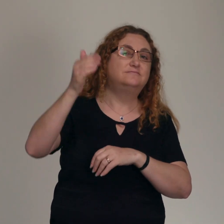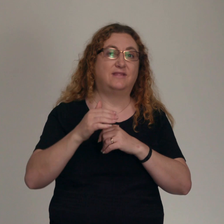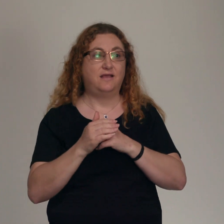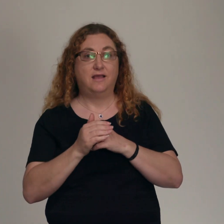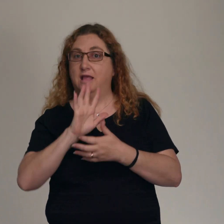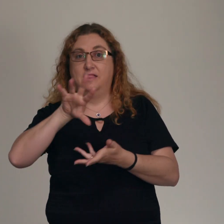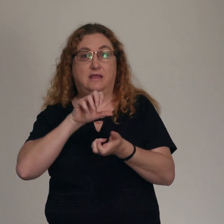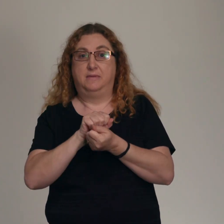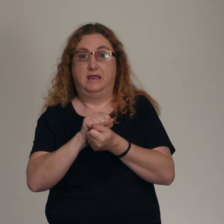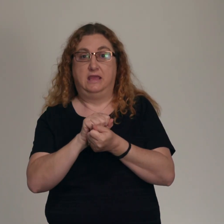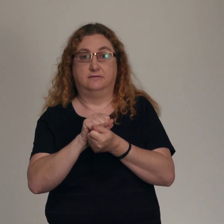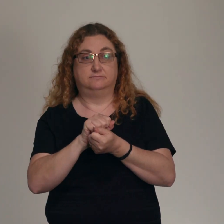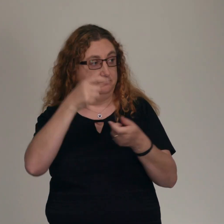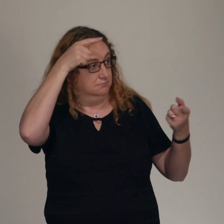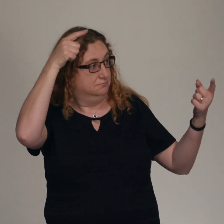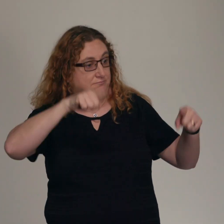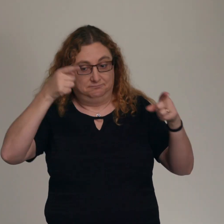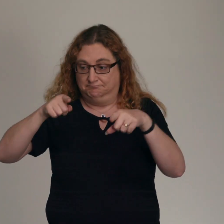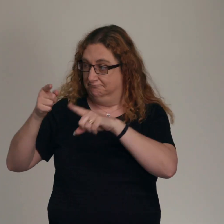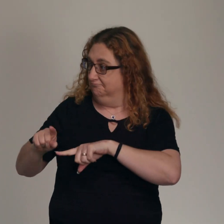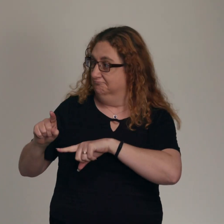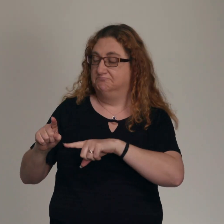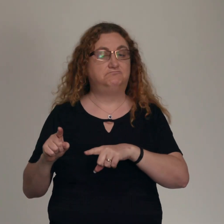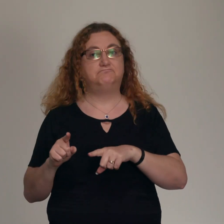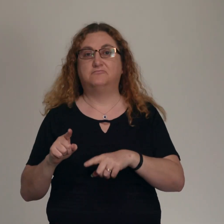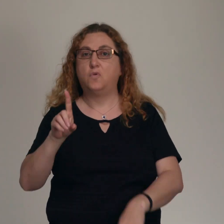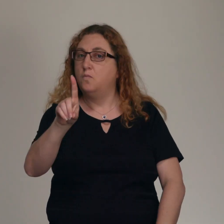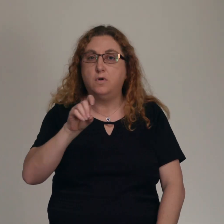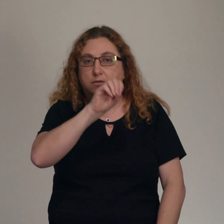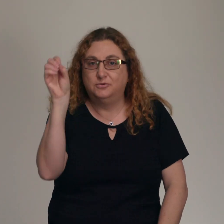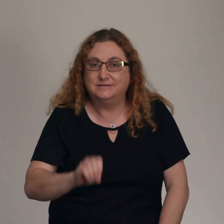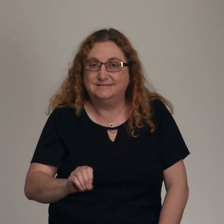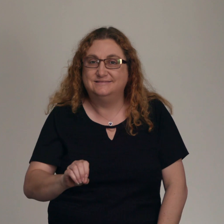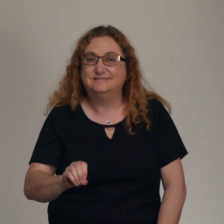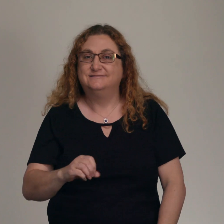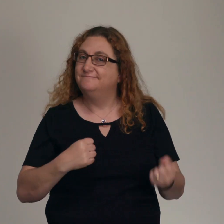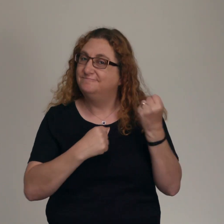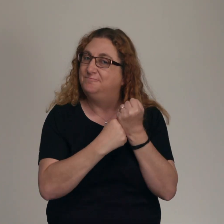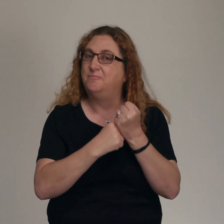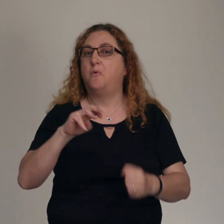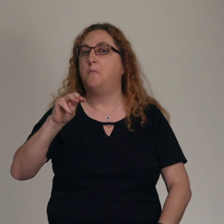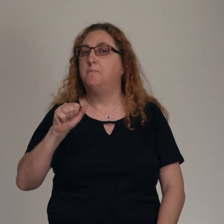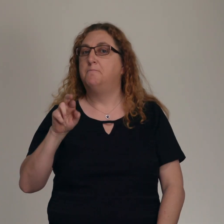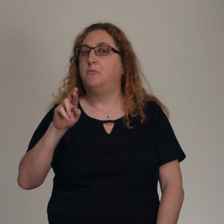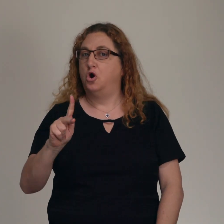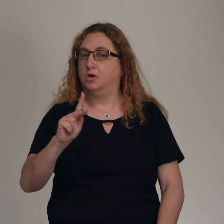Mark to the Council of Elders and the COE has also unanimously decided to bring Pastor Mark forward to the congregation for